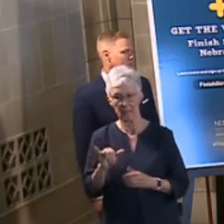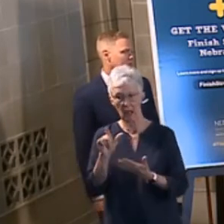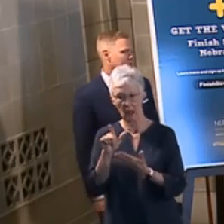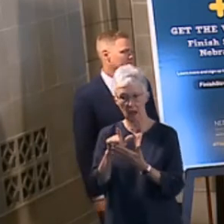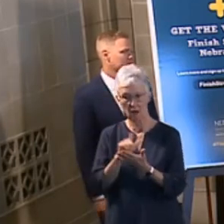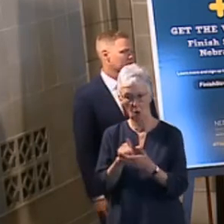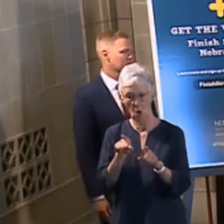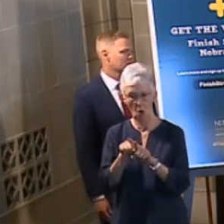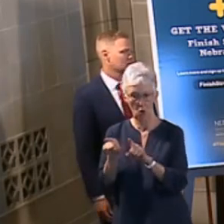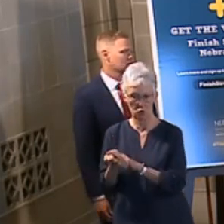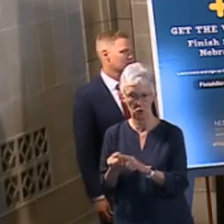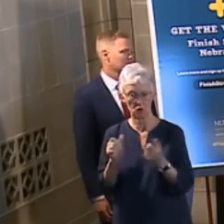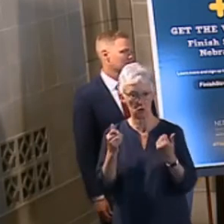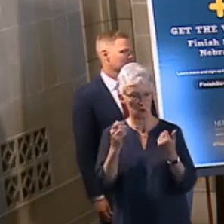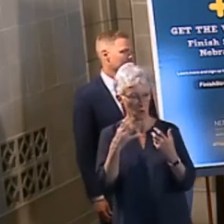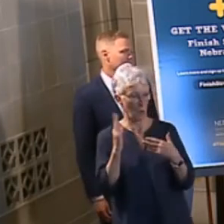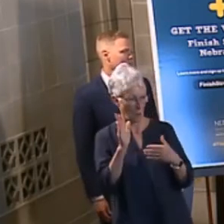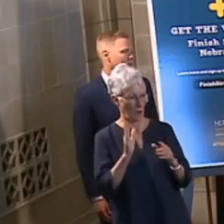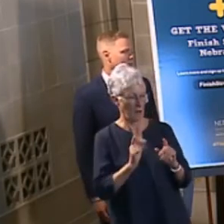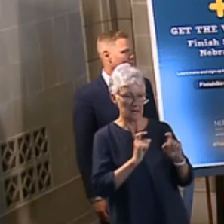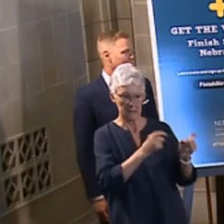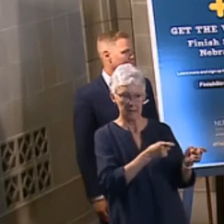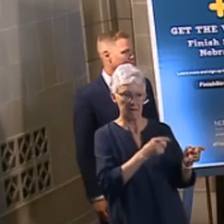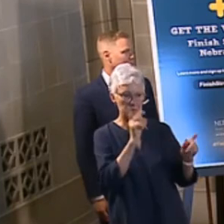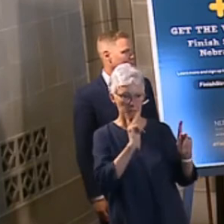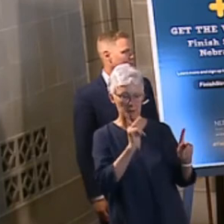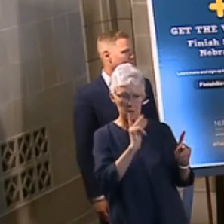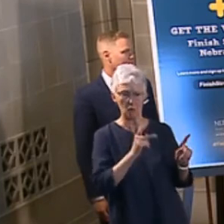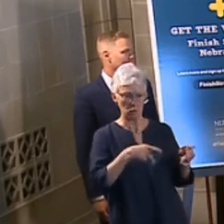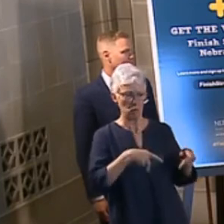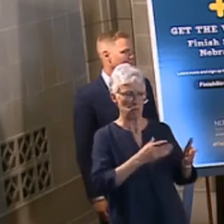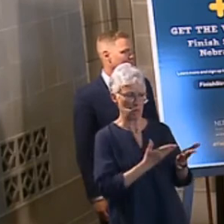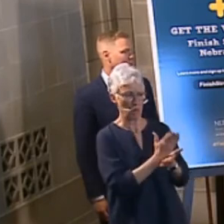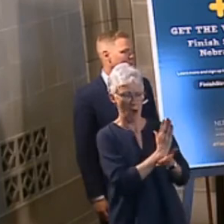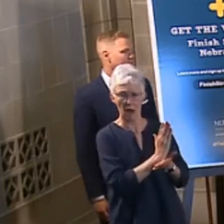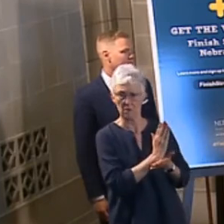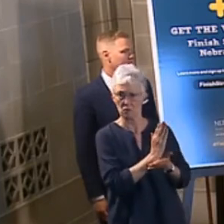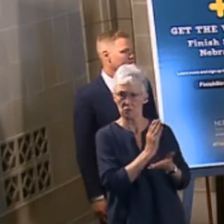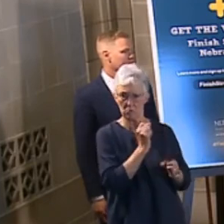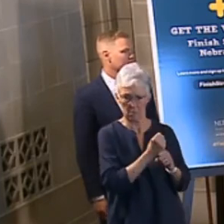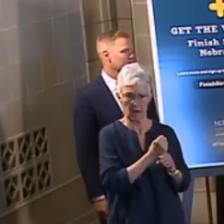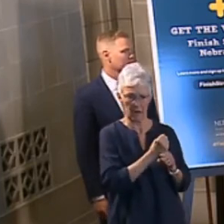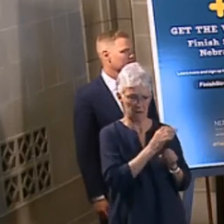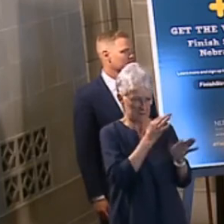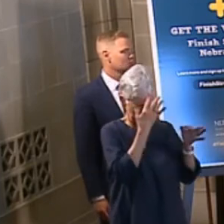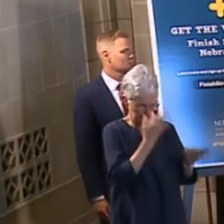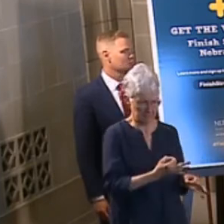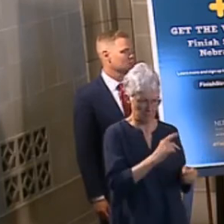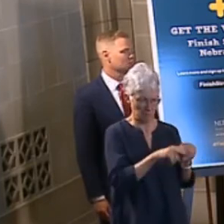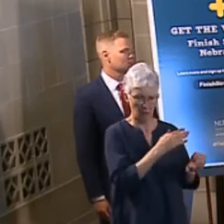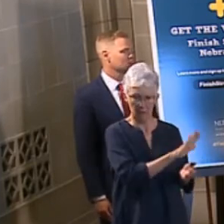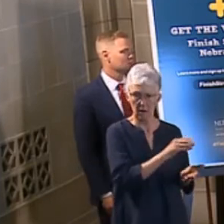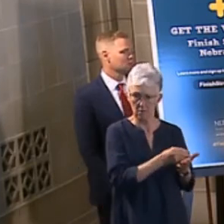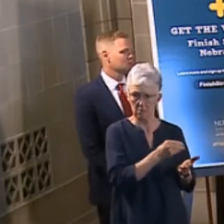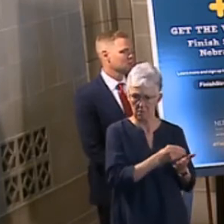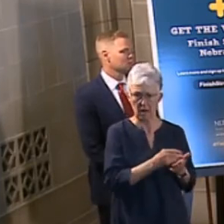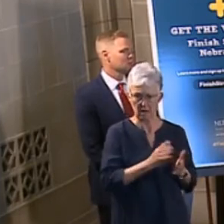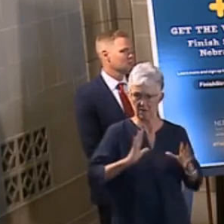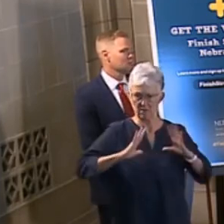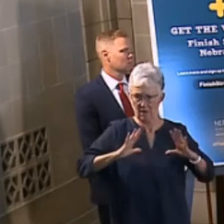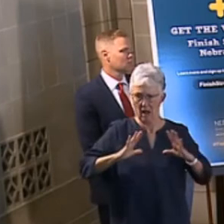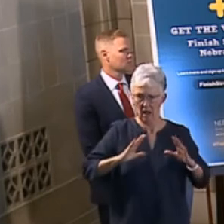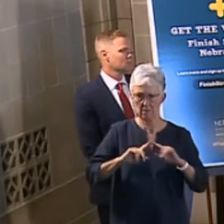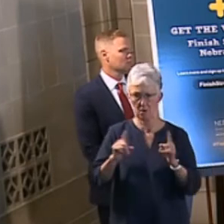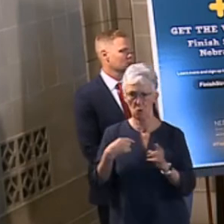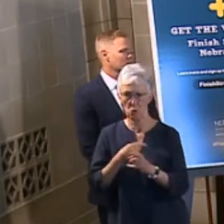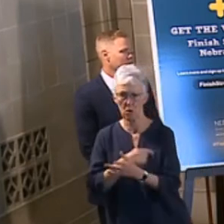ability of persons to make their own financial decisions. Protecting seniors and vulnerable adults from financial exploitation is a